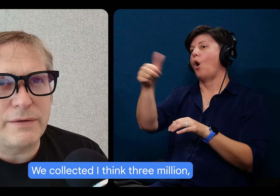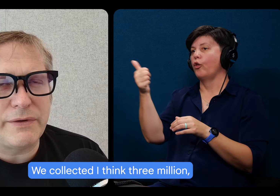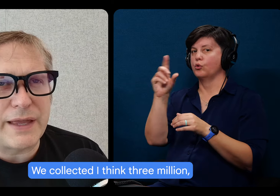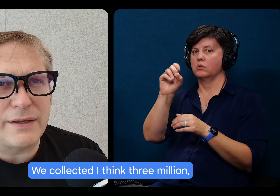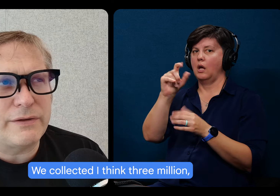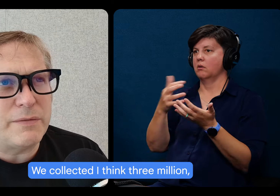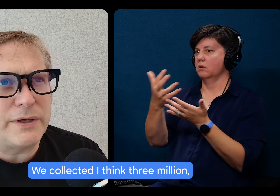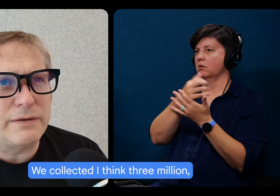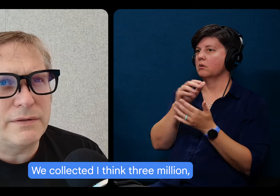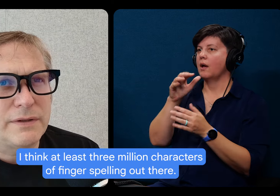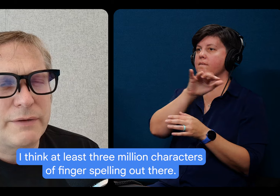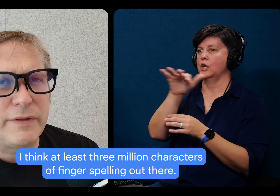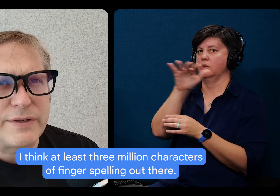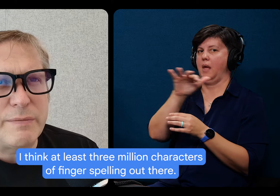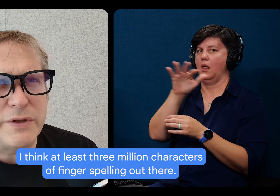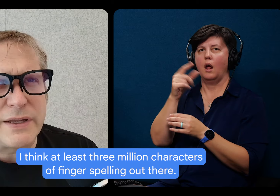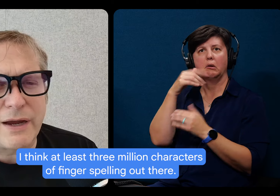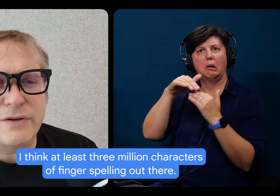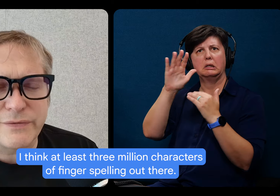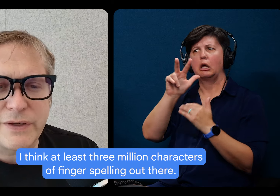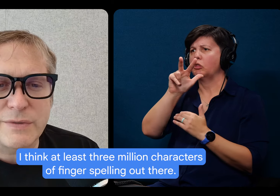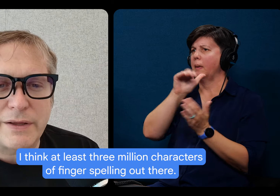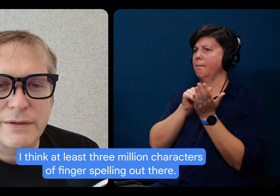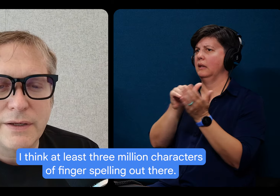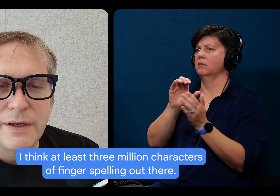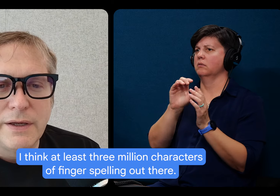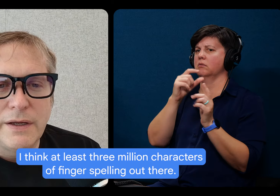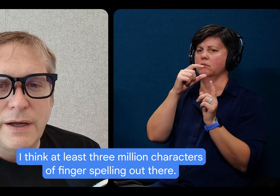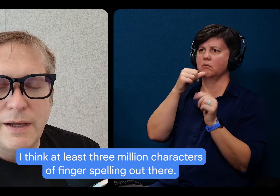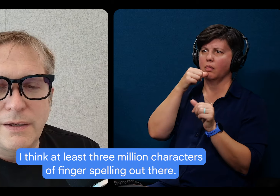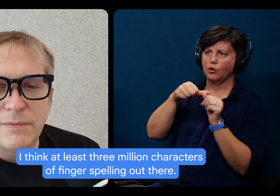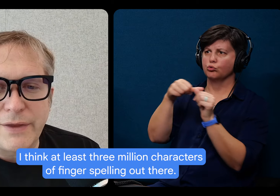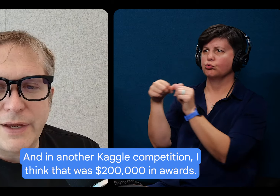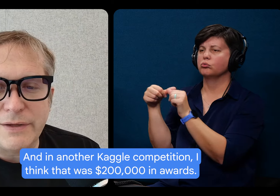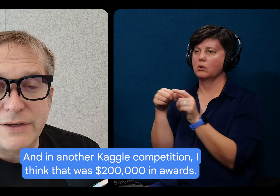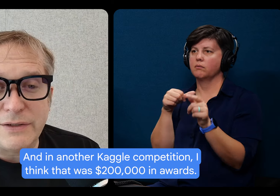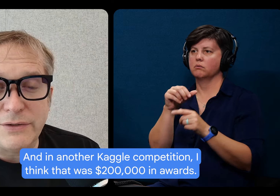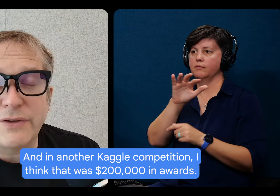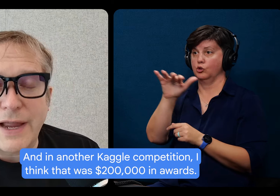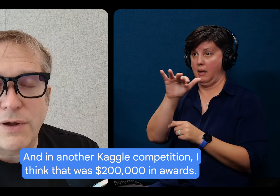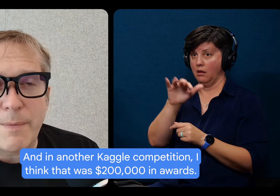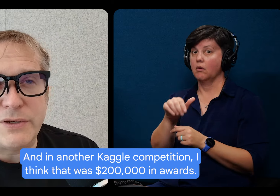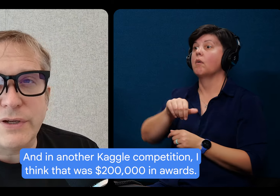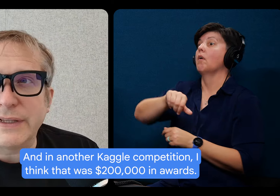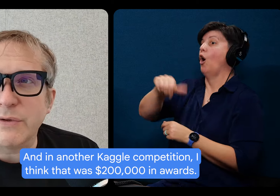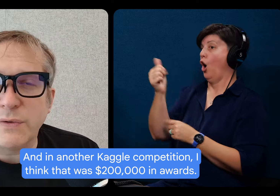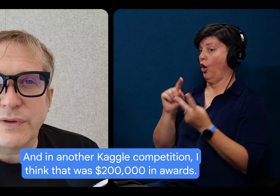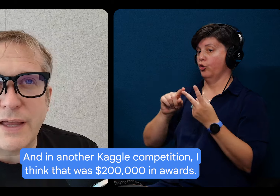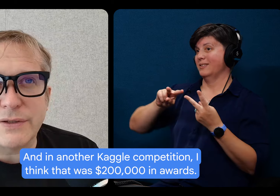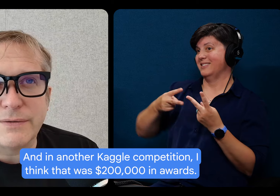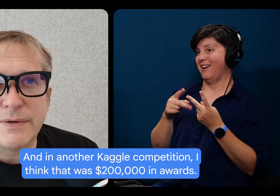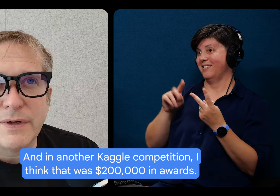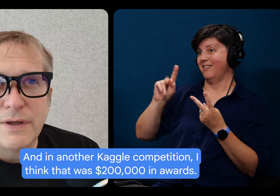I think three thousand, three million, I think we released three million characters of fingerspelling, um, out there. Another Kaggle competition, I think that was